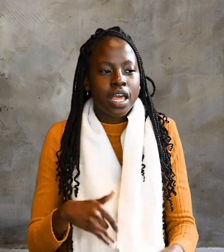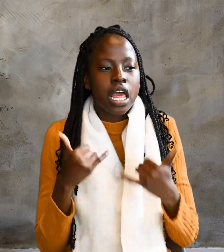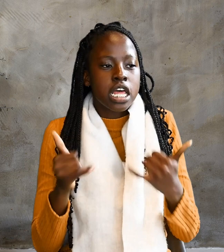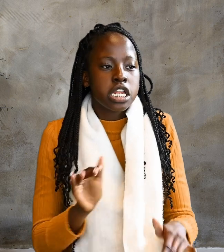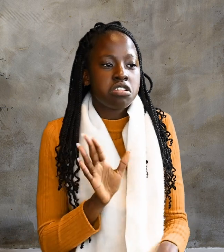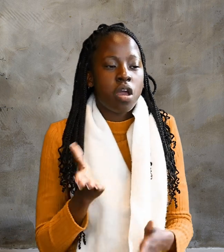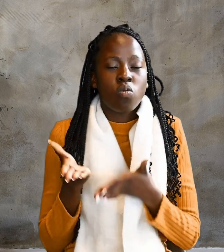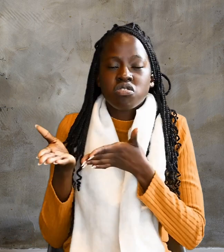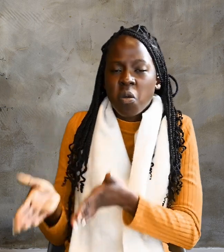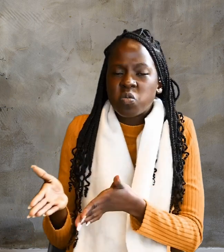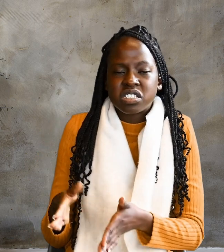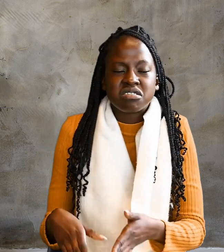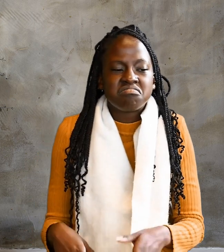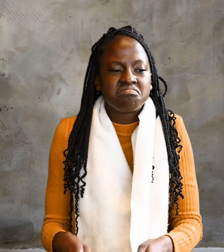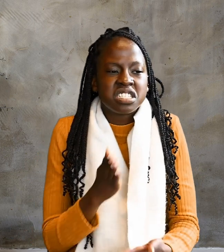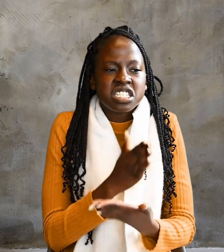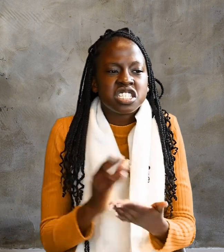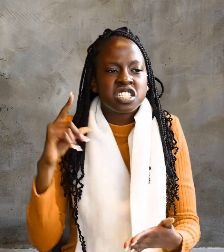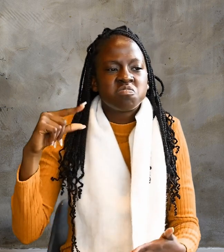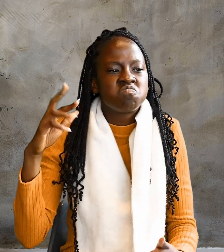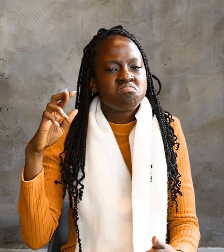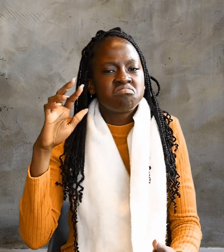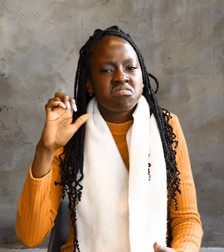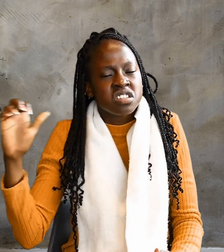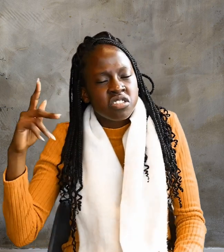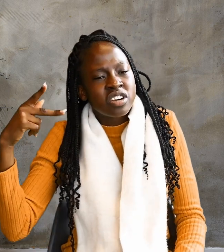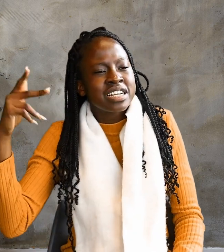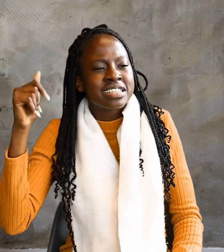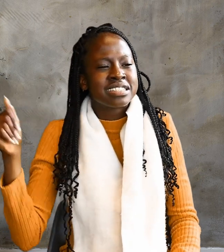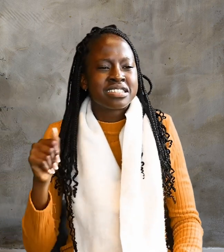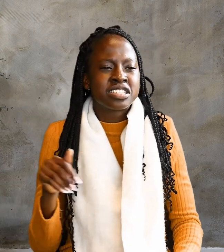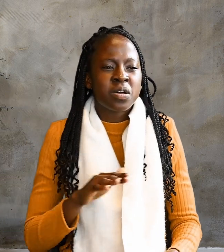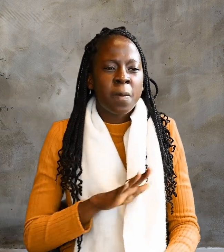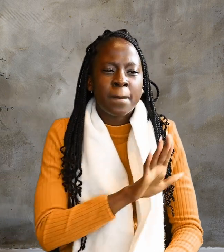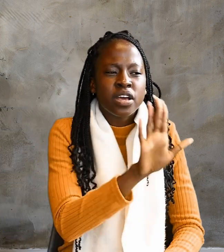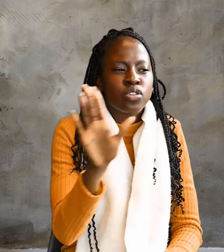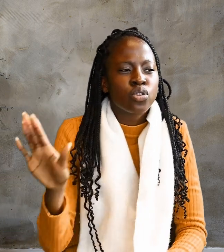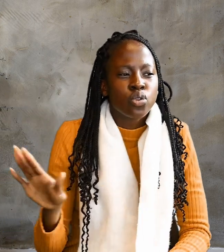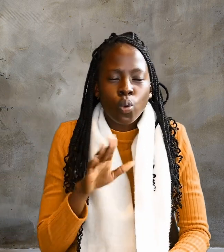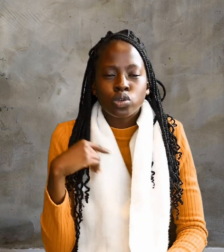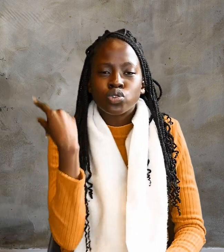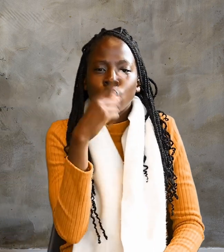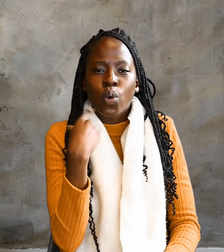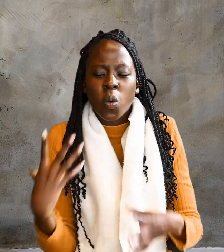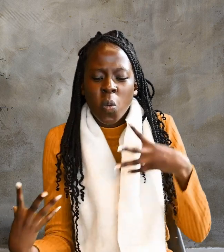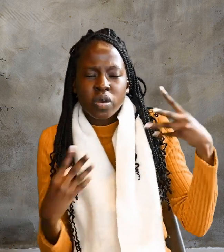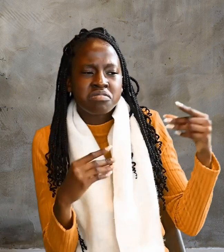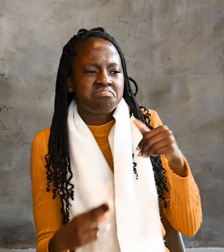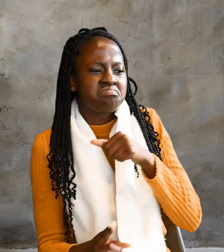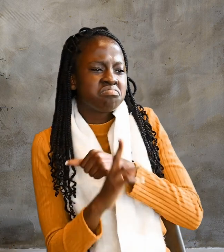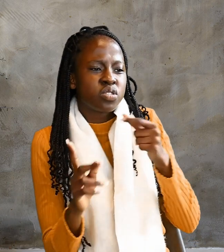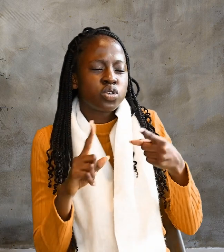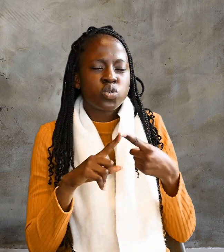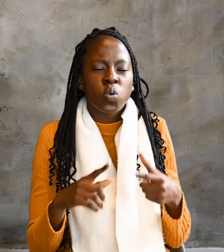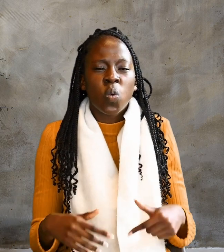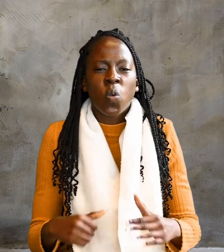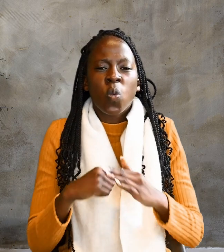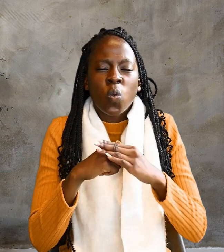Now there were some Greeks, among those, who went up to worship at the festival.